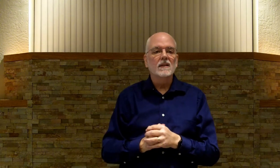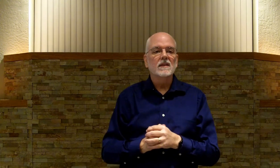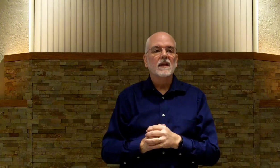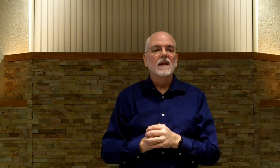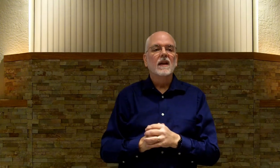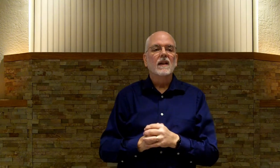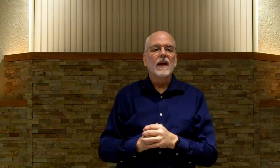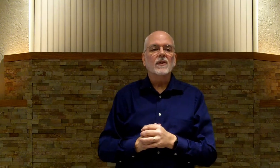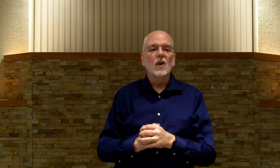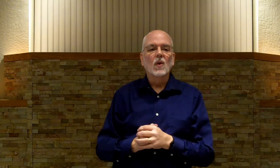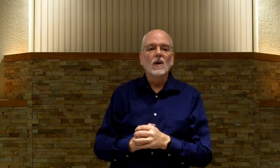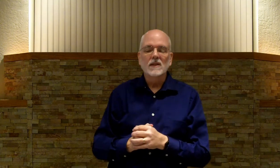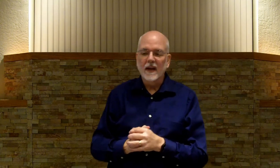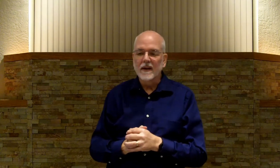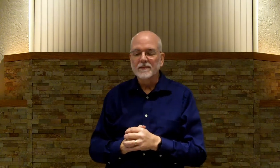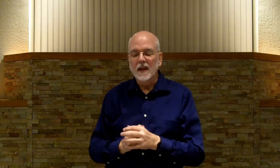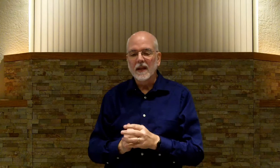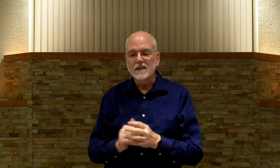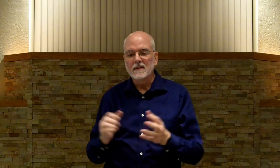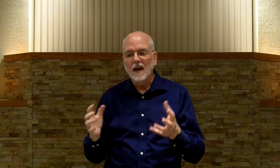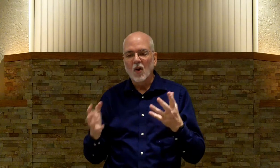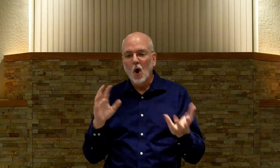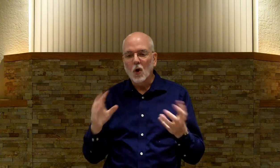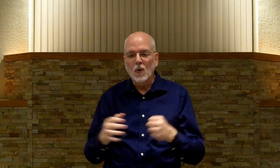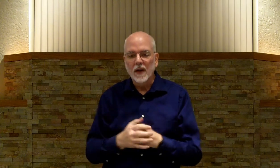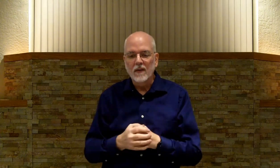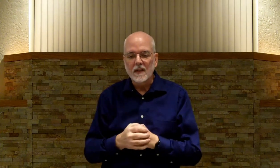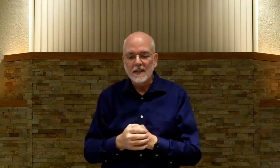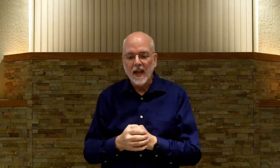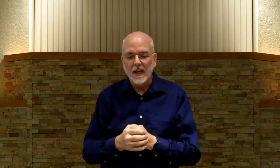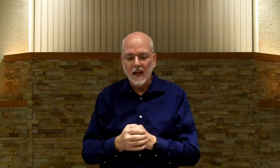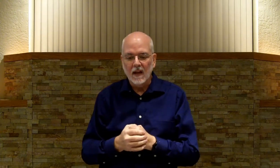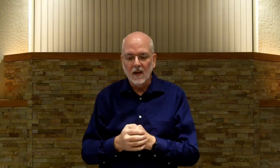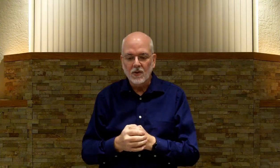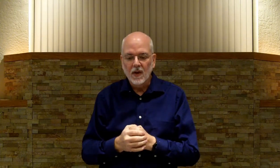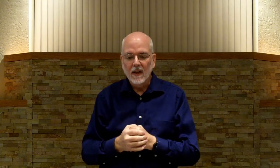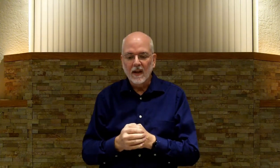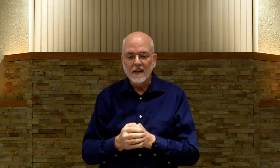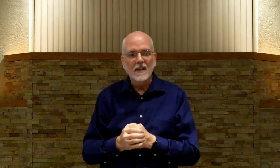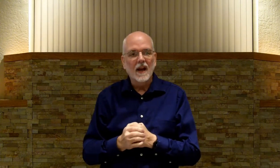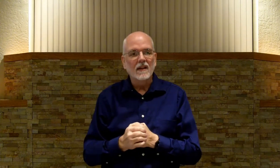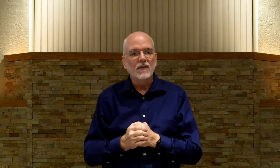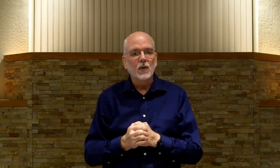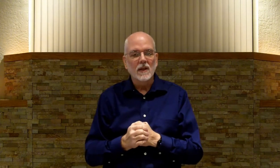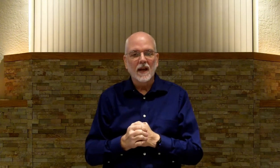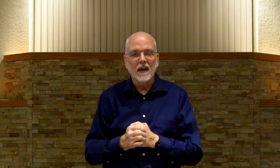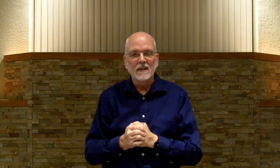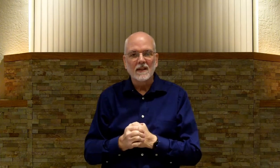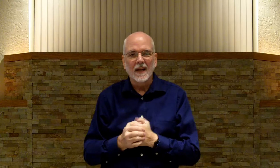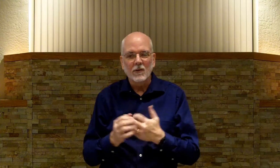Us. That. The Lord. Said. Said. And that's. Kind of. Awkward. Even. To say. In English. In sign. If you were to say that. In sign. It